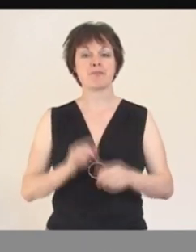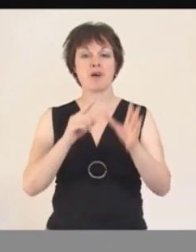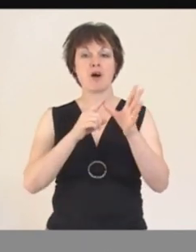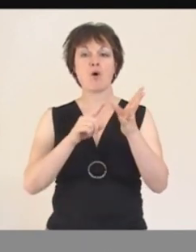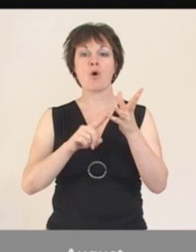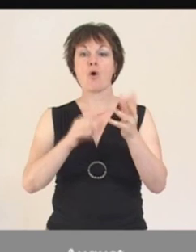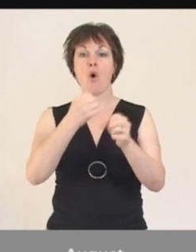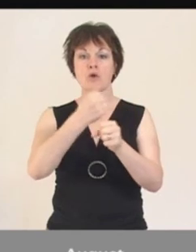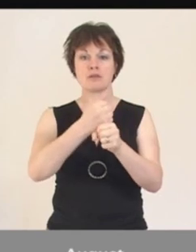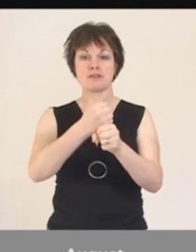August